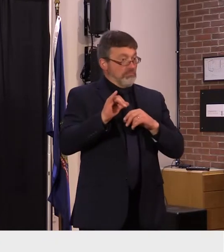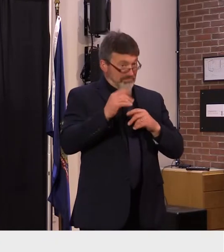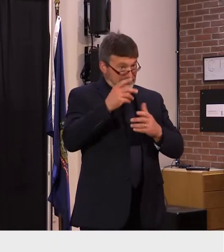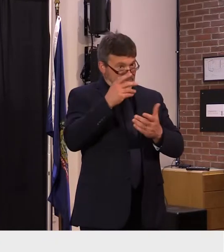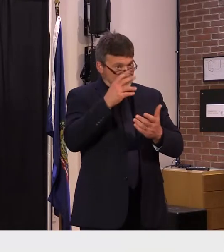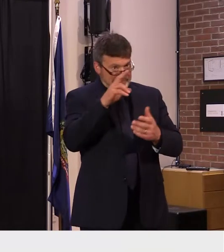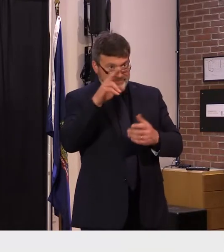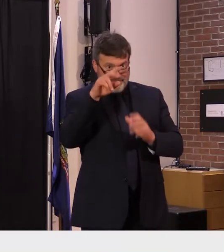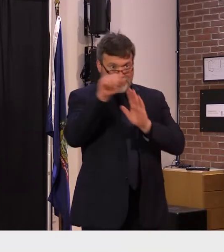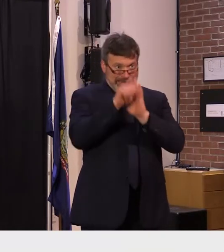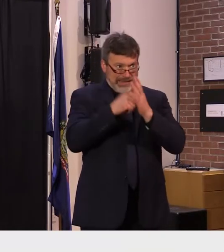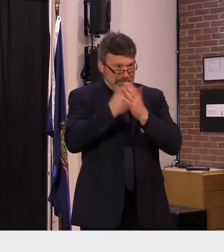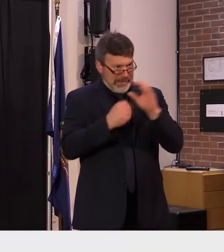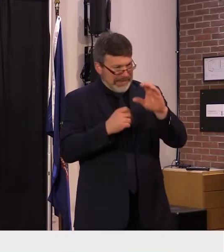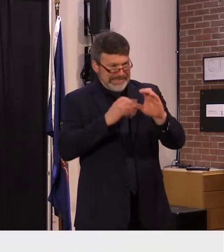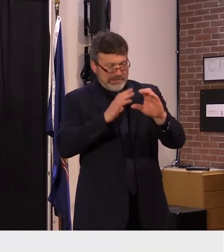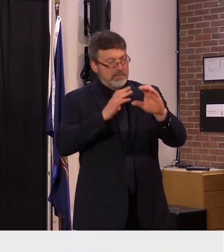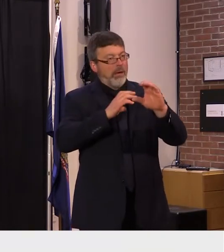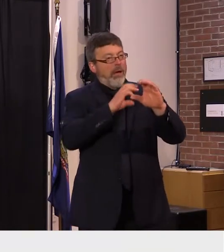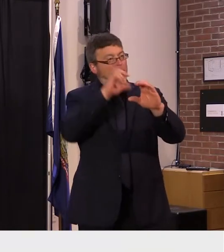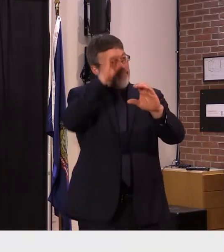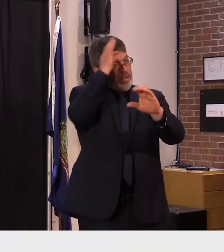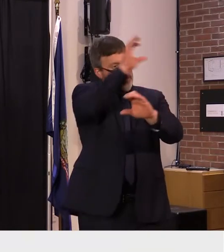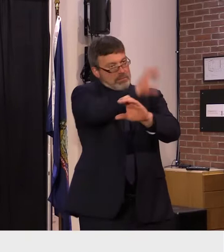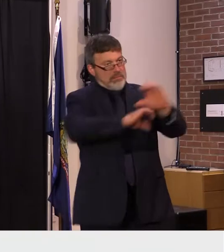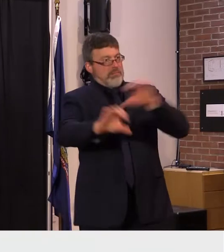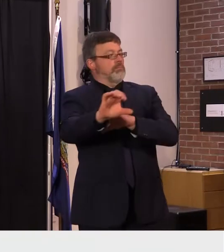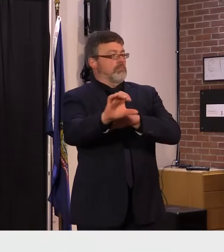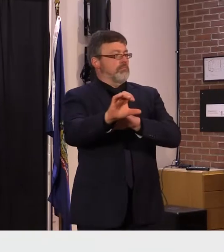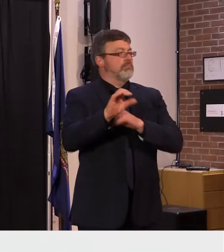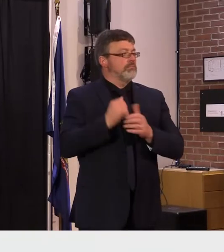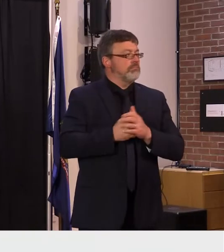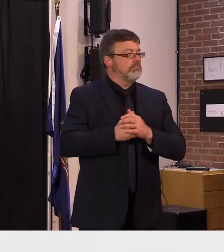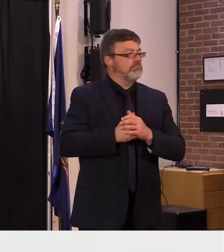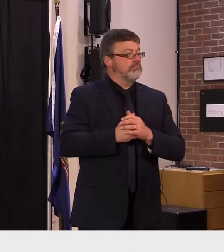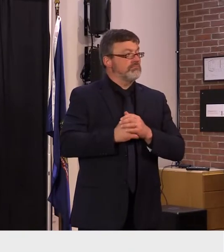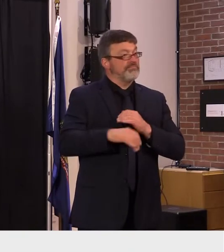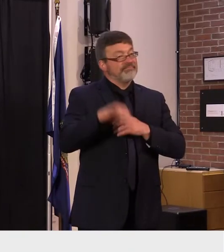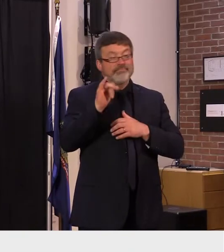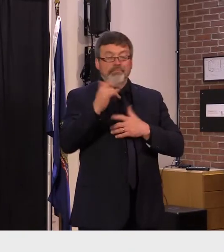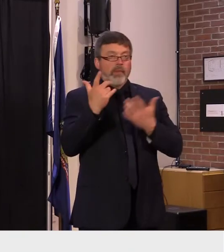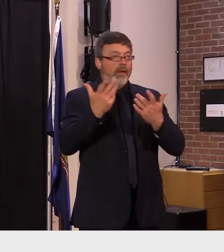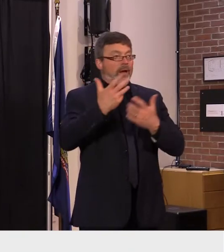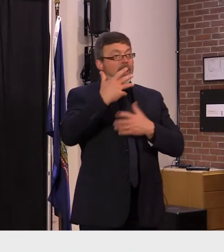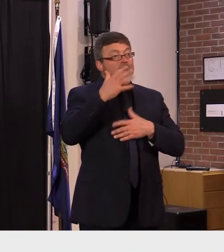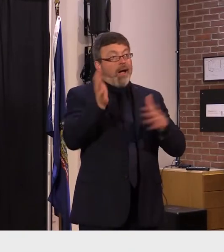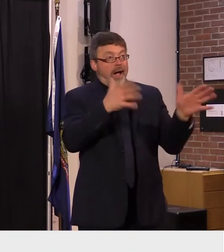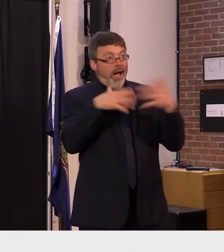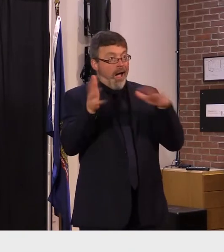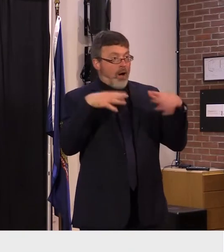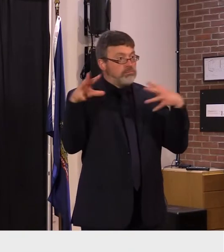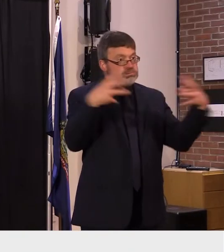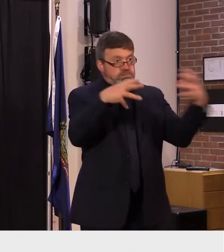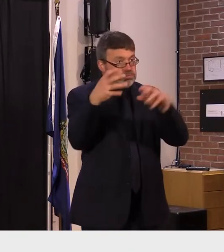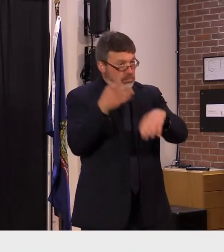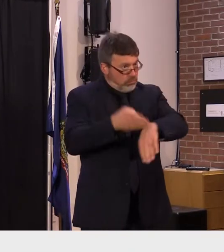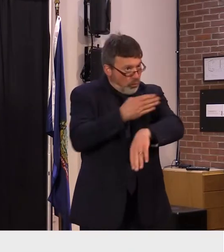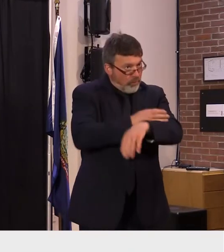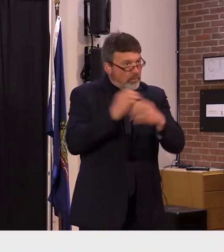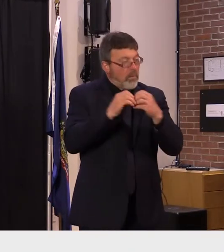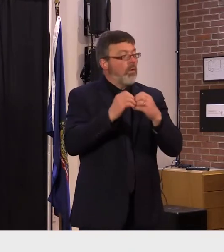facilities we made significant progress last year on things like upgrading hvac systems and schools as a result of that collaboration